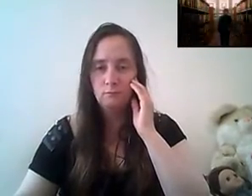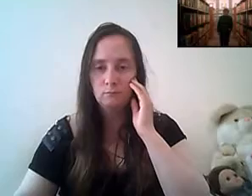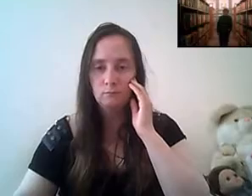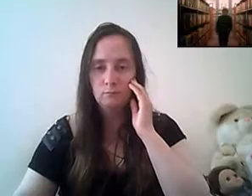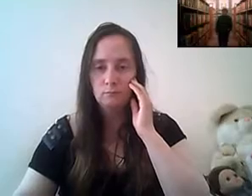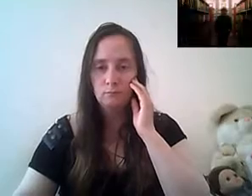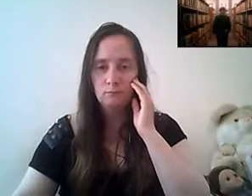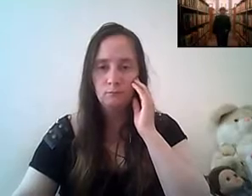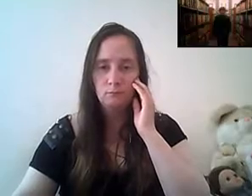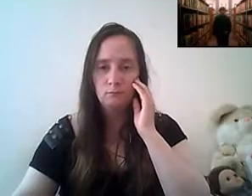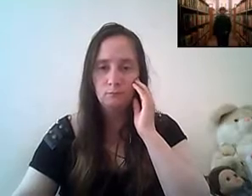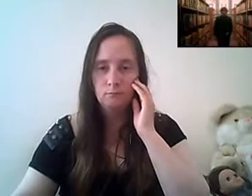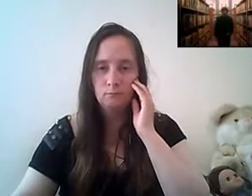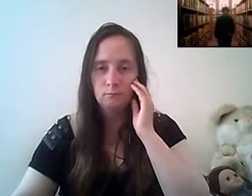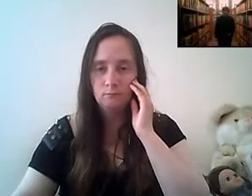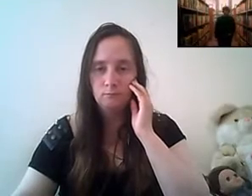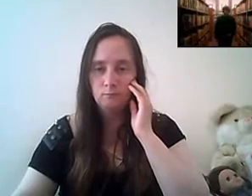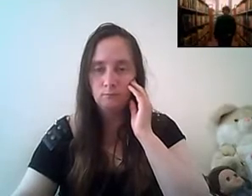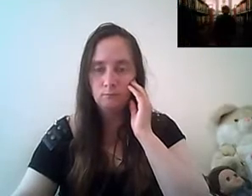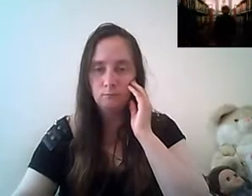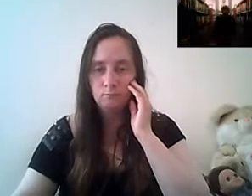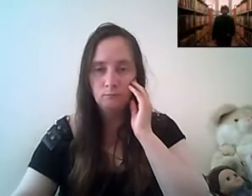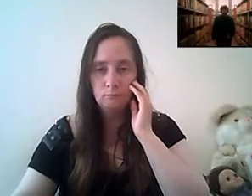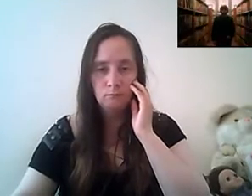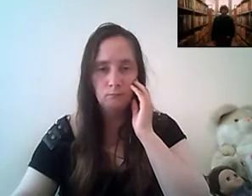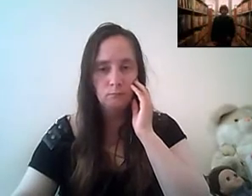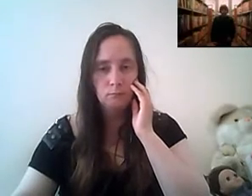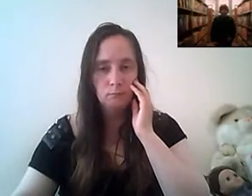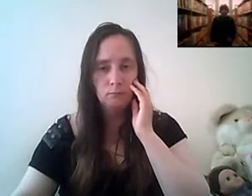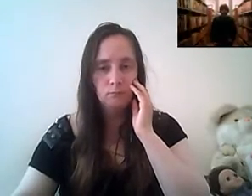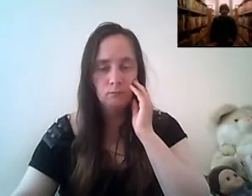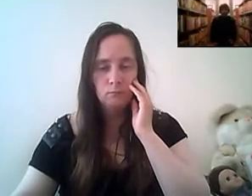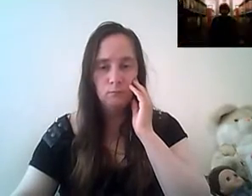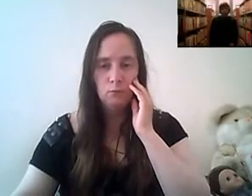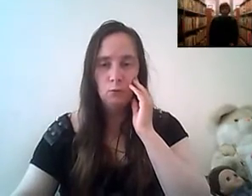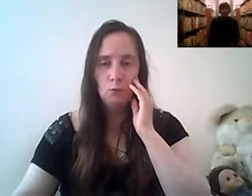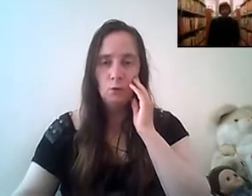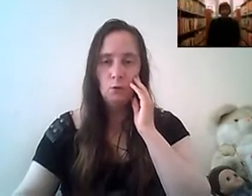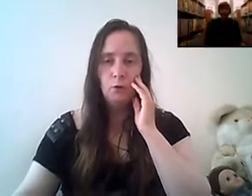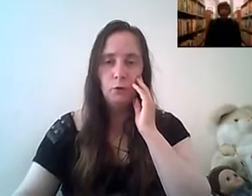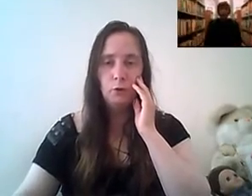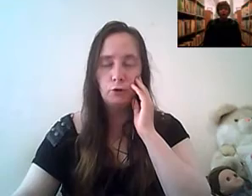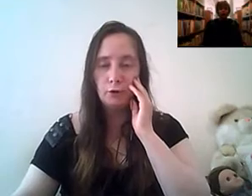but there was this feeling i swear i